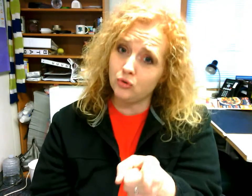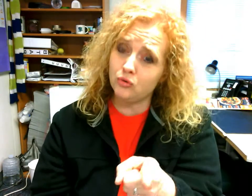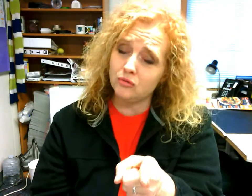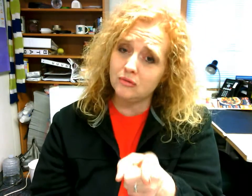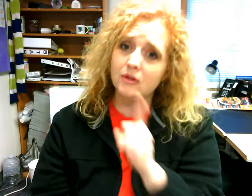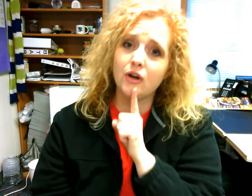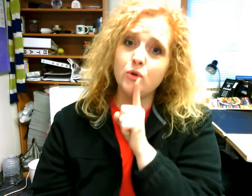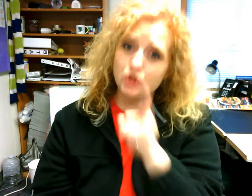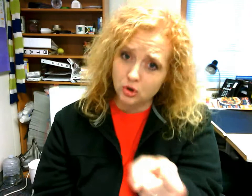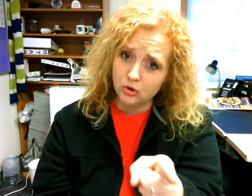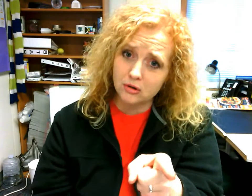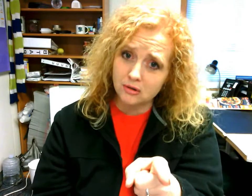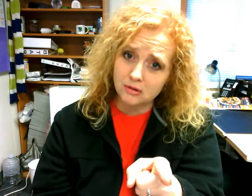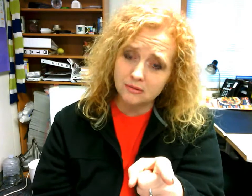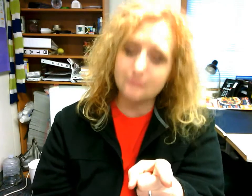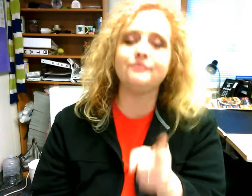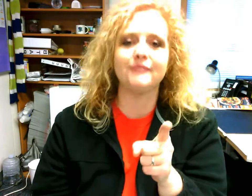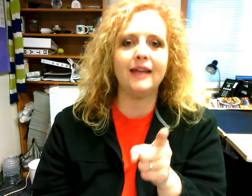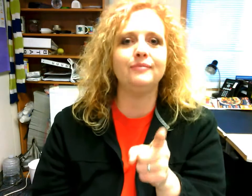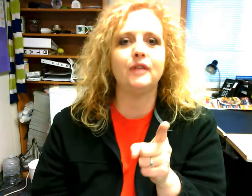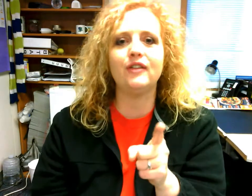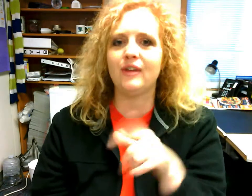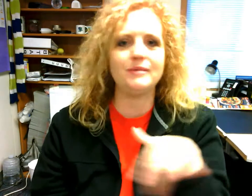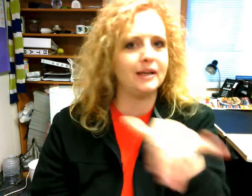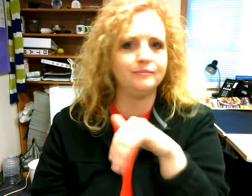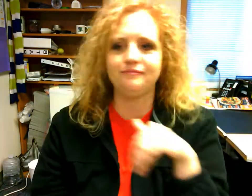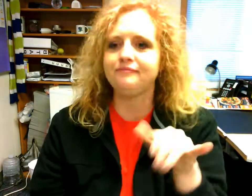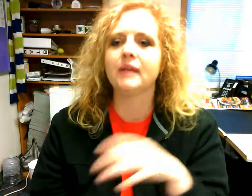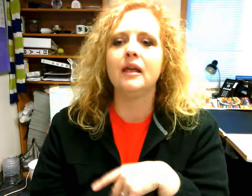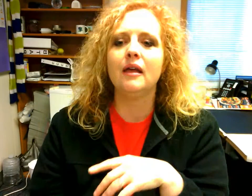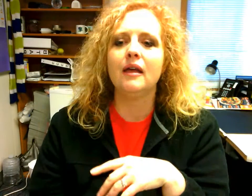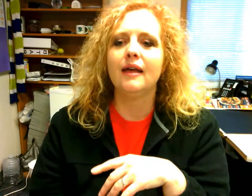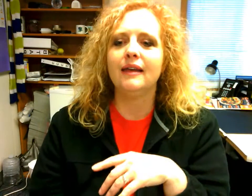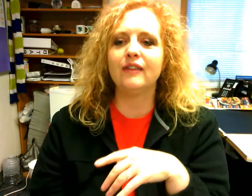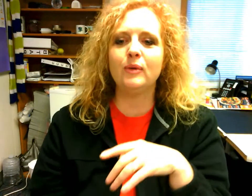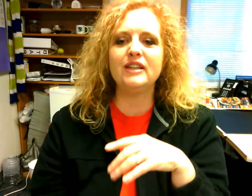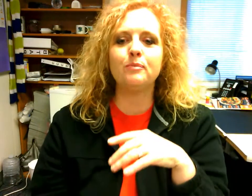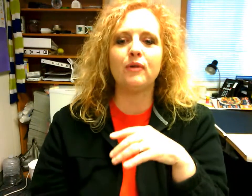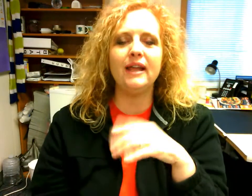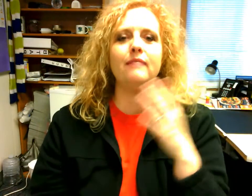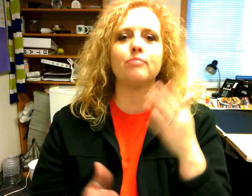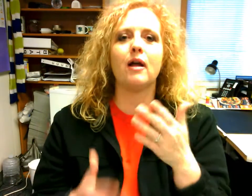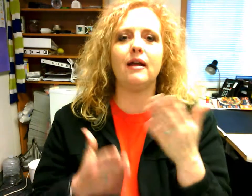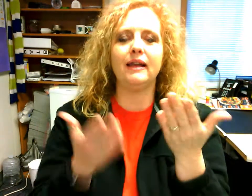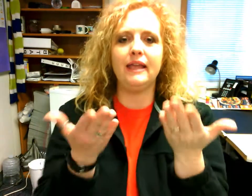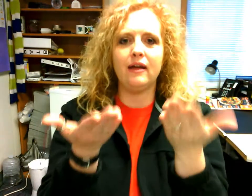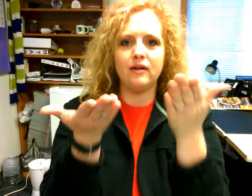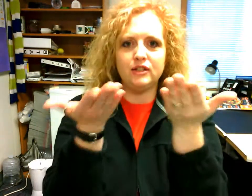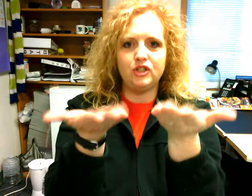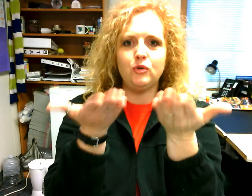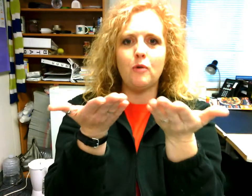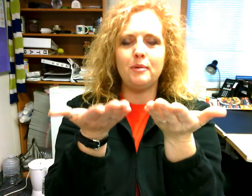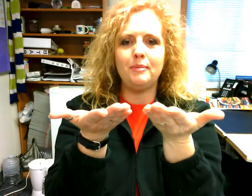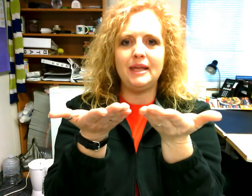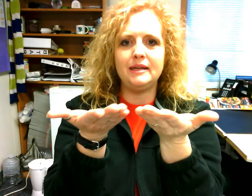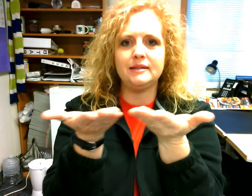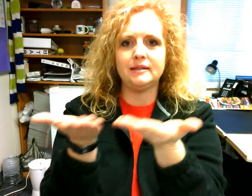are you sure okay all same thing next one is bring brought and carry it's two open B's